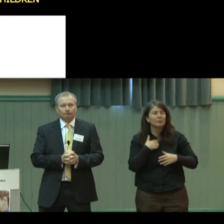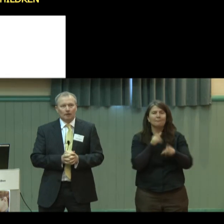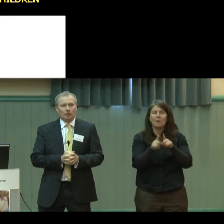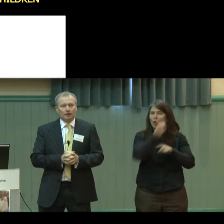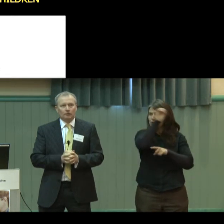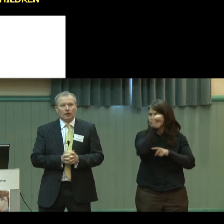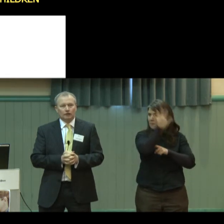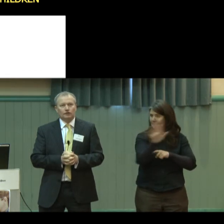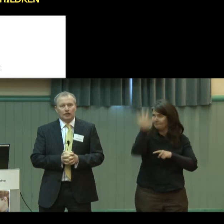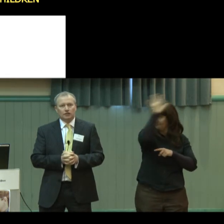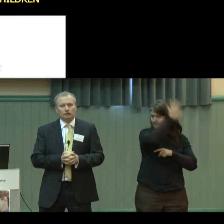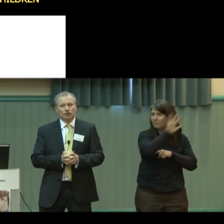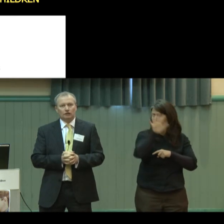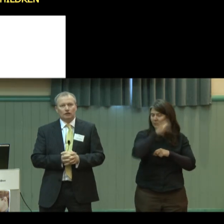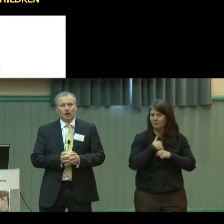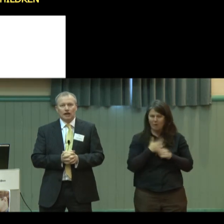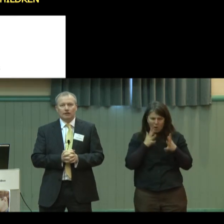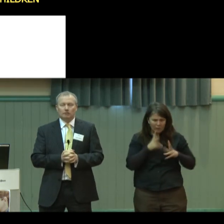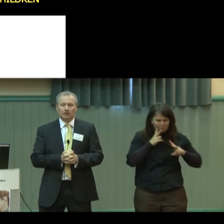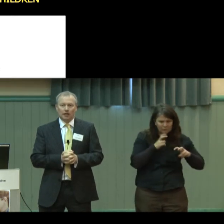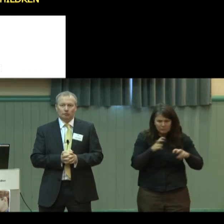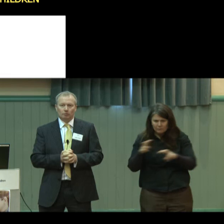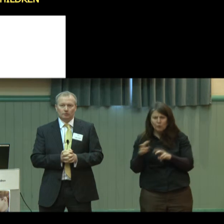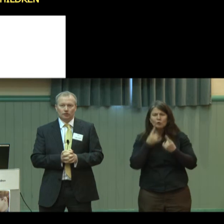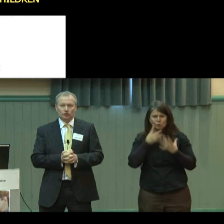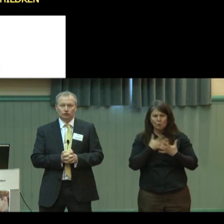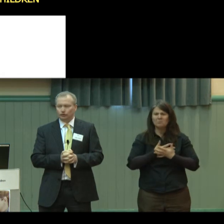But quite a lot of studies have shown higher rates of mental health problems in children.